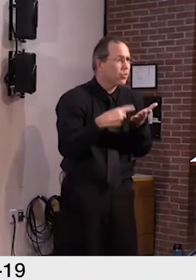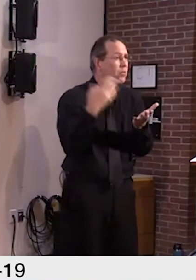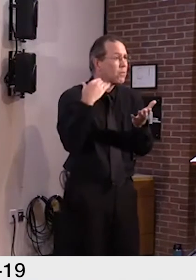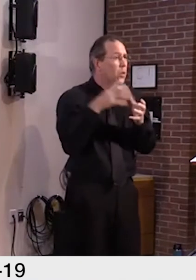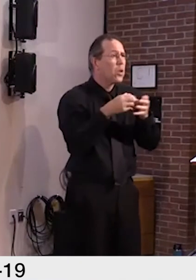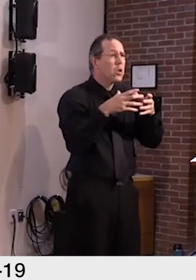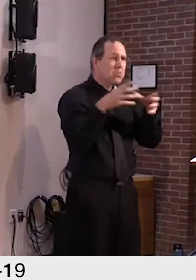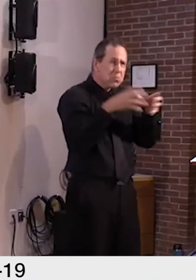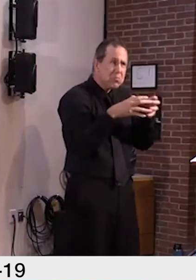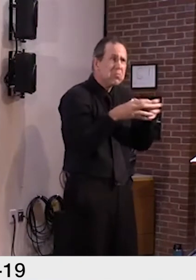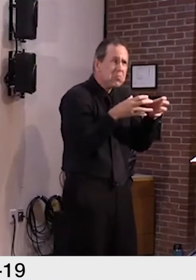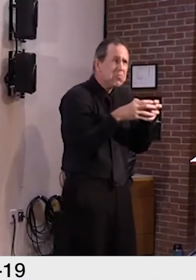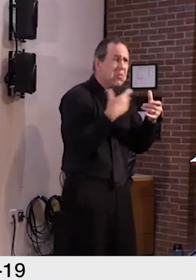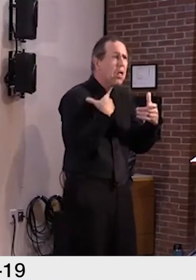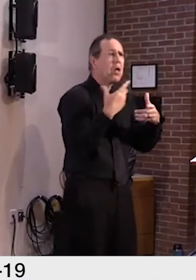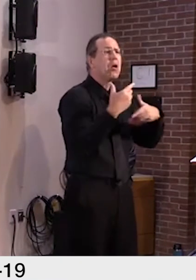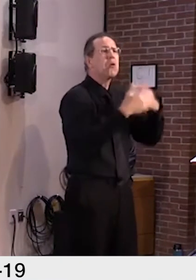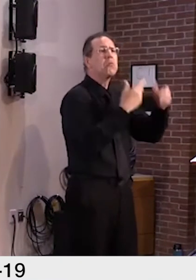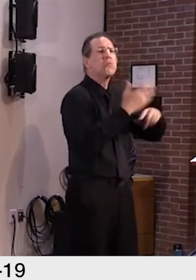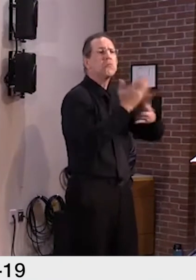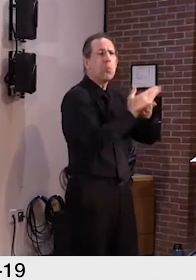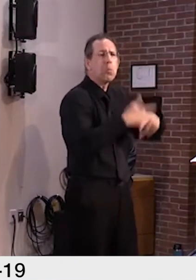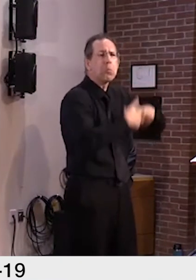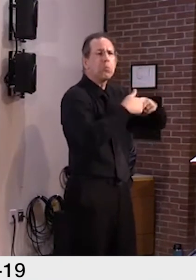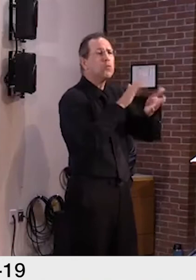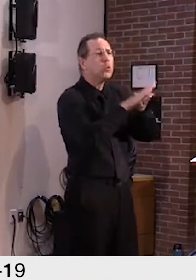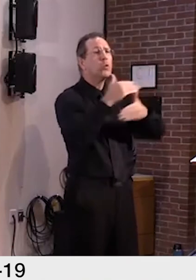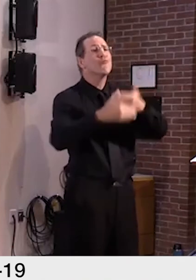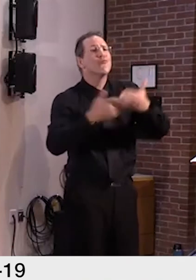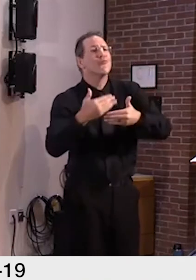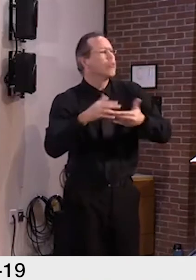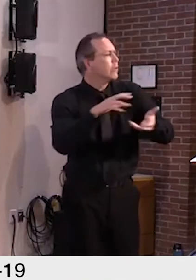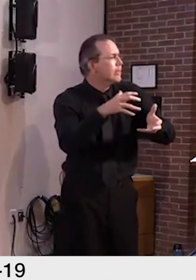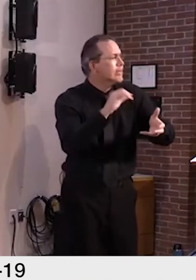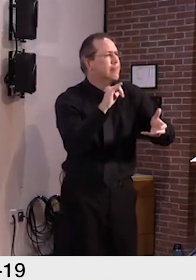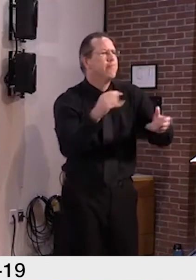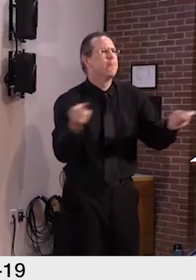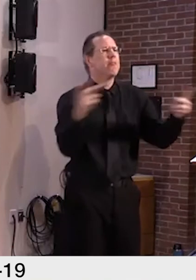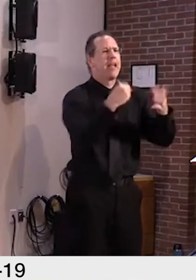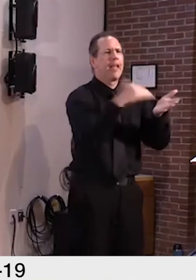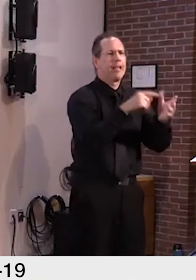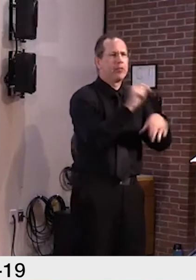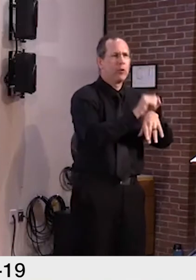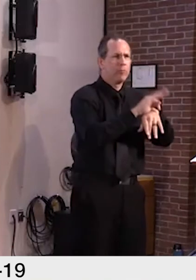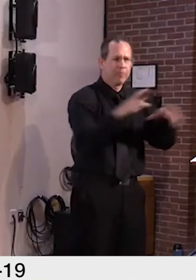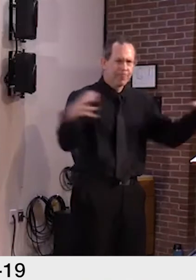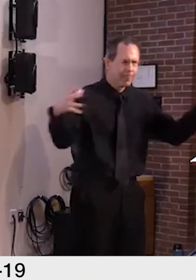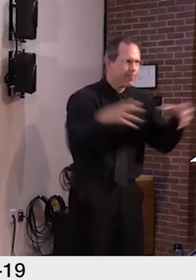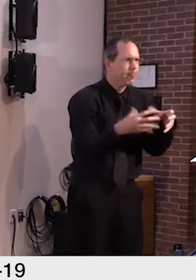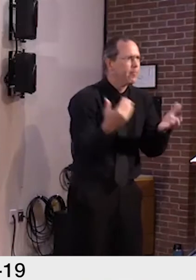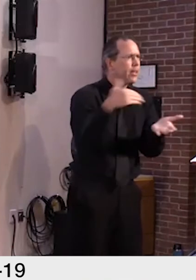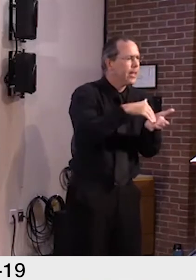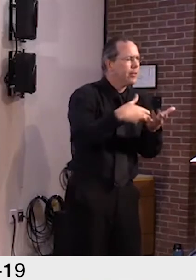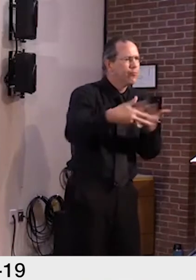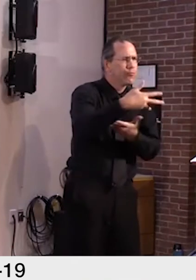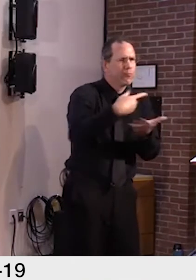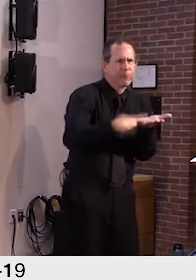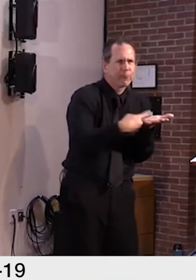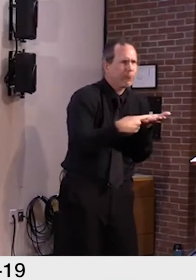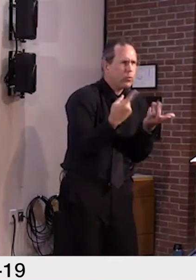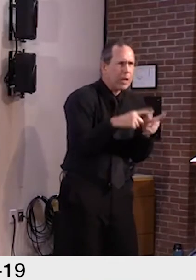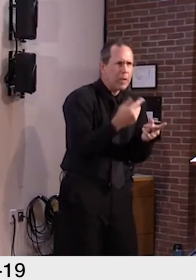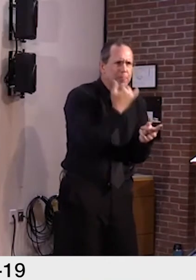weeks to address possible revisions with guidance. It was our intention to revisit our guidance on a monthly basis.